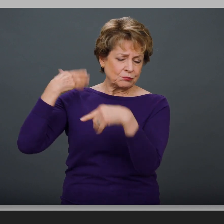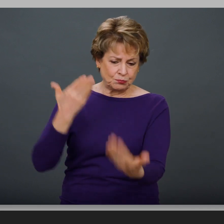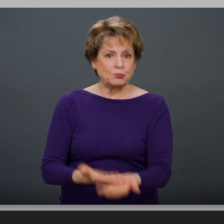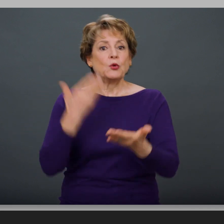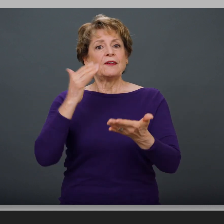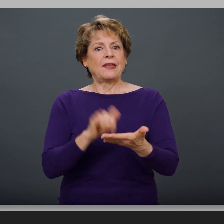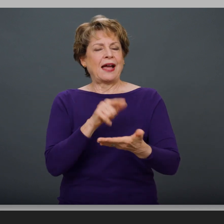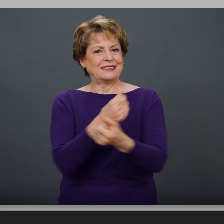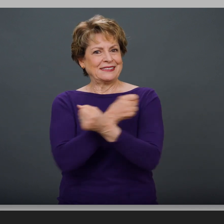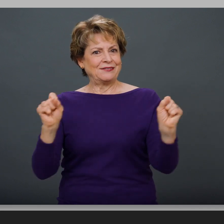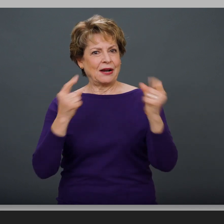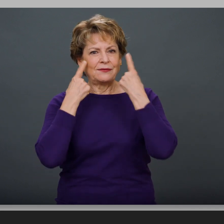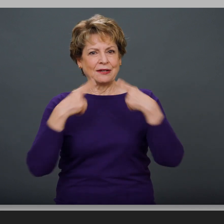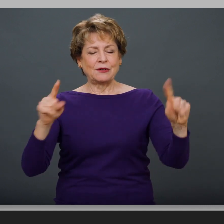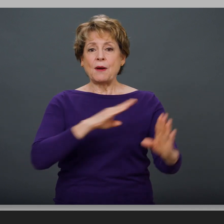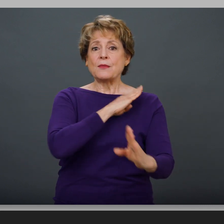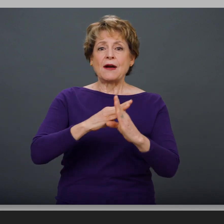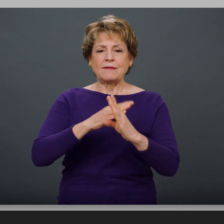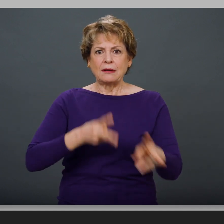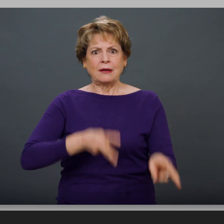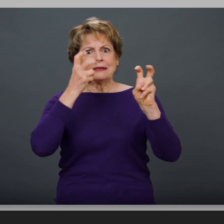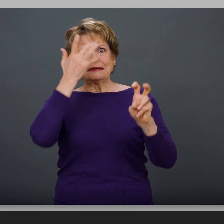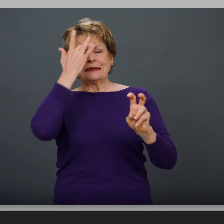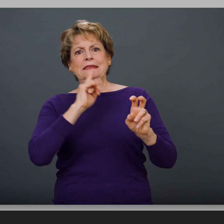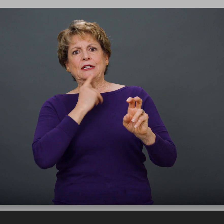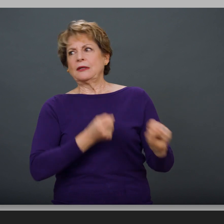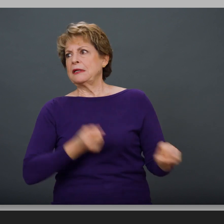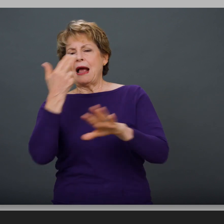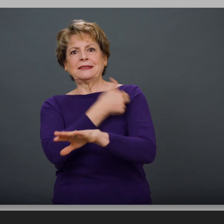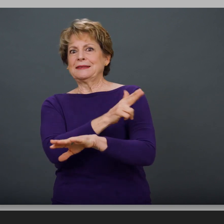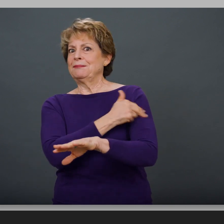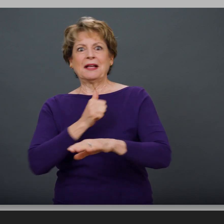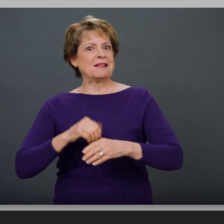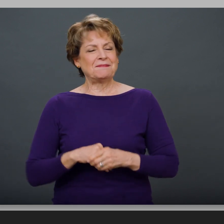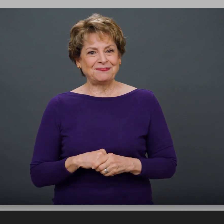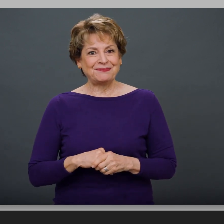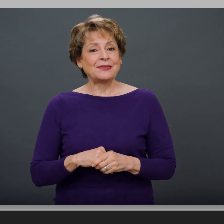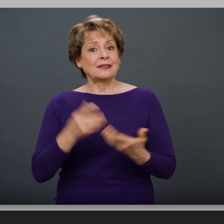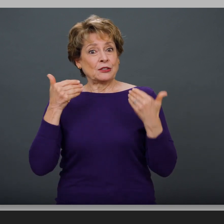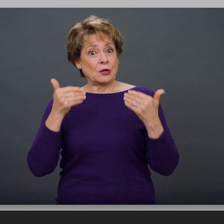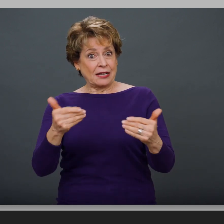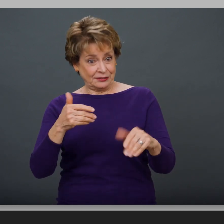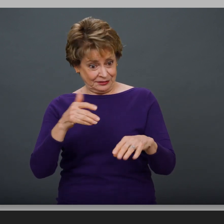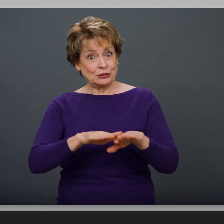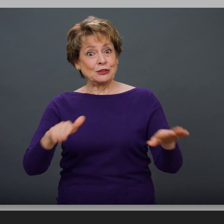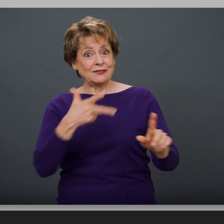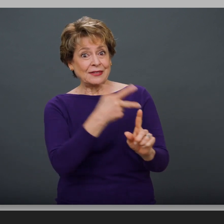vaccine has gone through exhaustive research and has been proven to be safe and effective at preventing serious